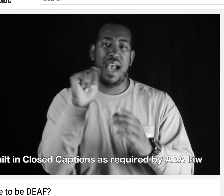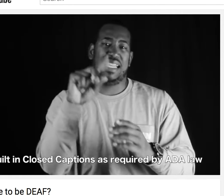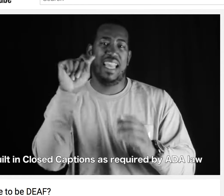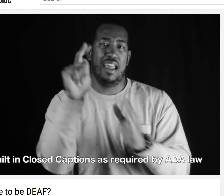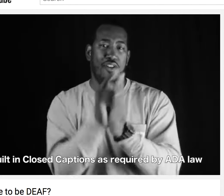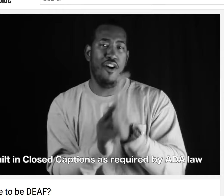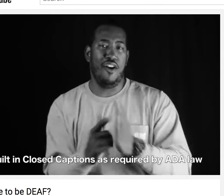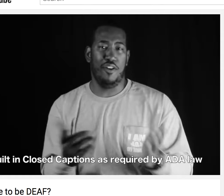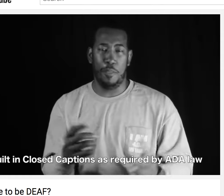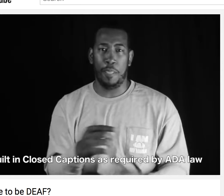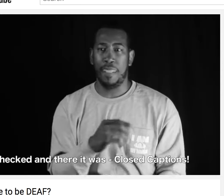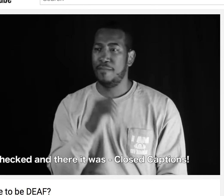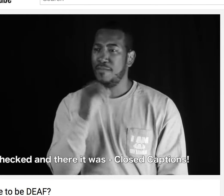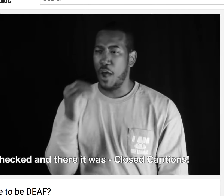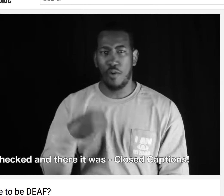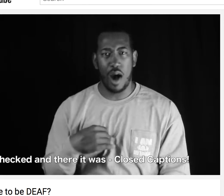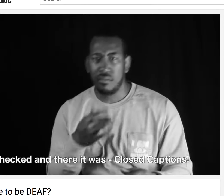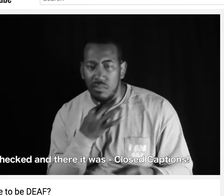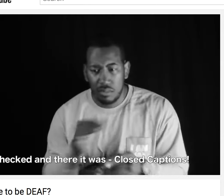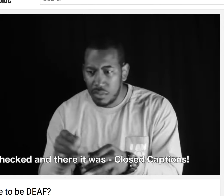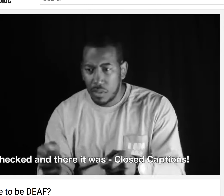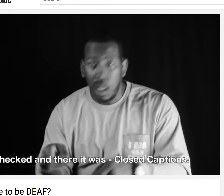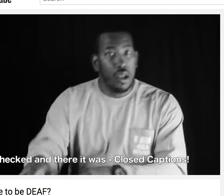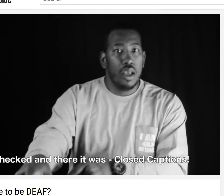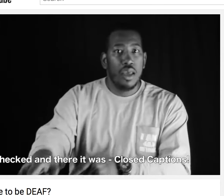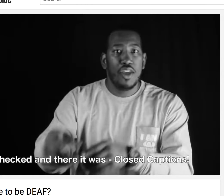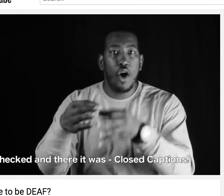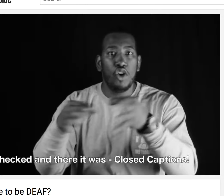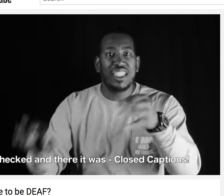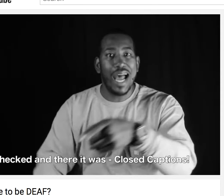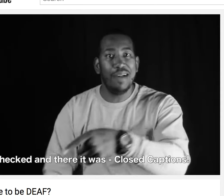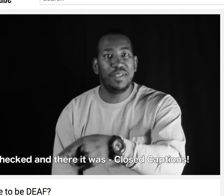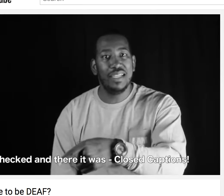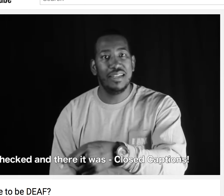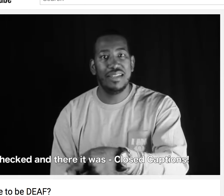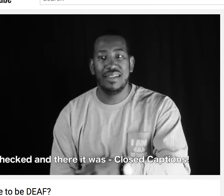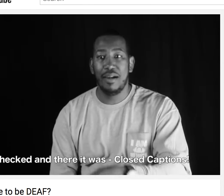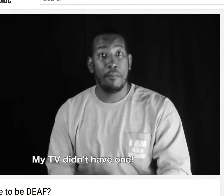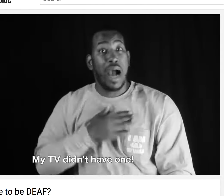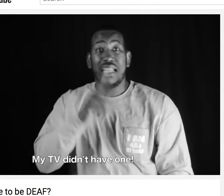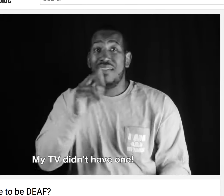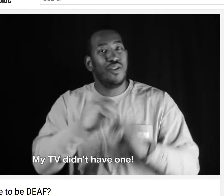Everything was included and everything was fine. And it had captions.